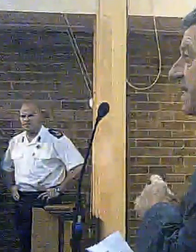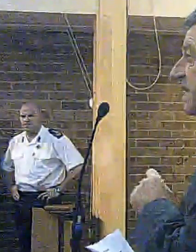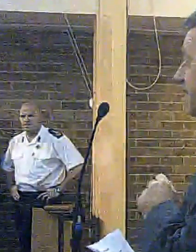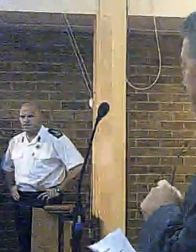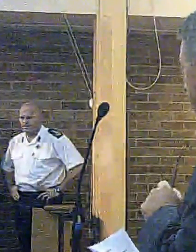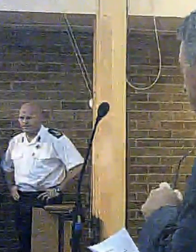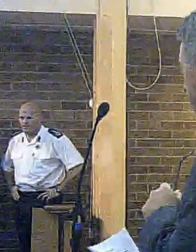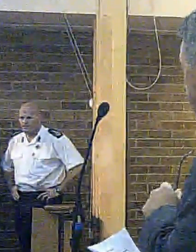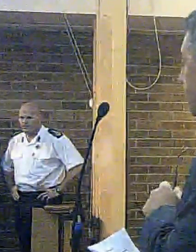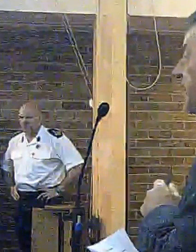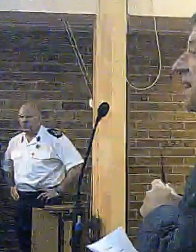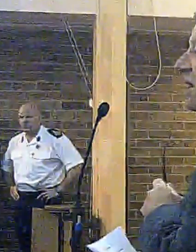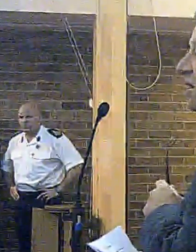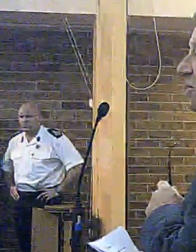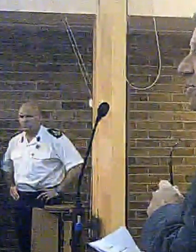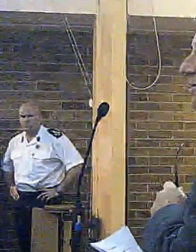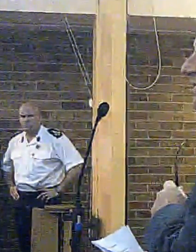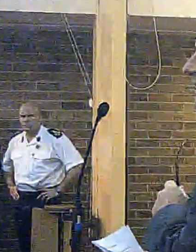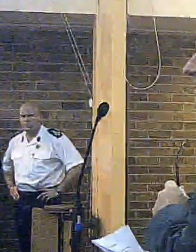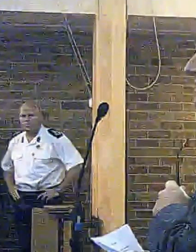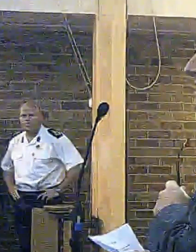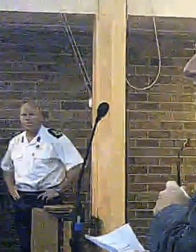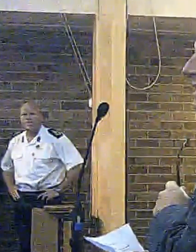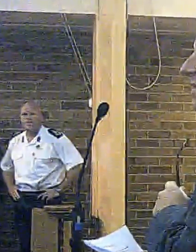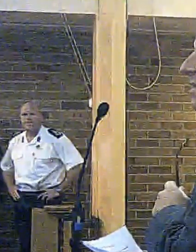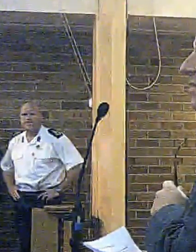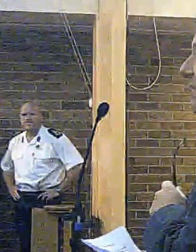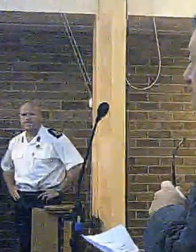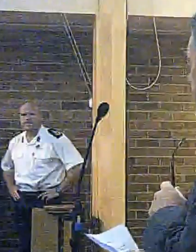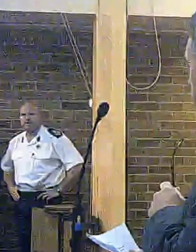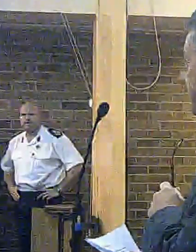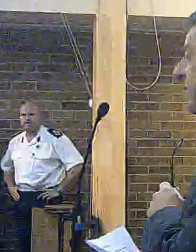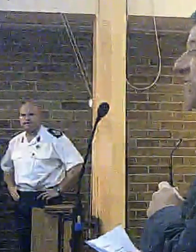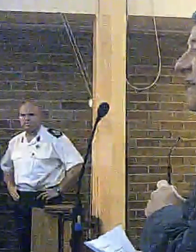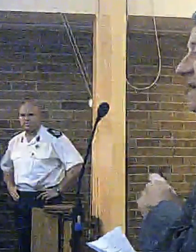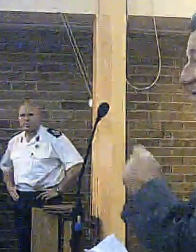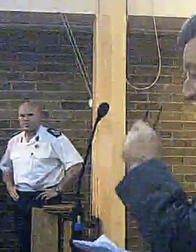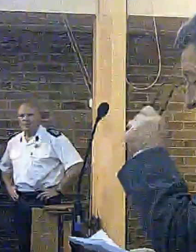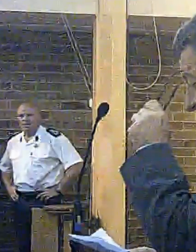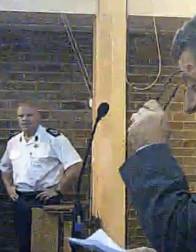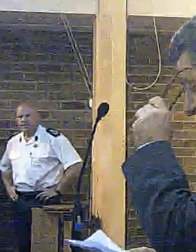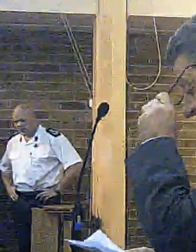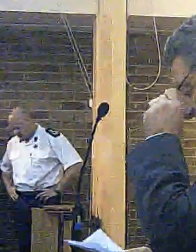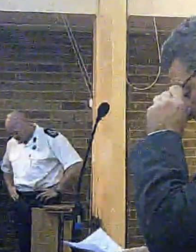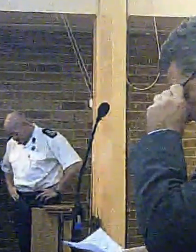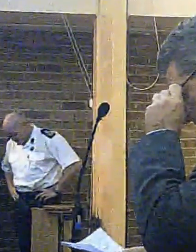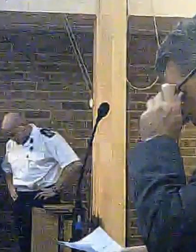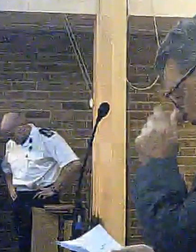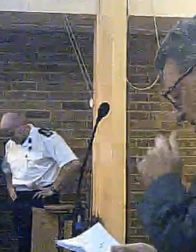Officer, Dan Steven, and a number of the senior managers from the fire service.